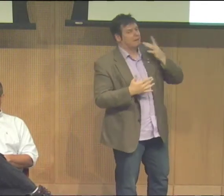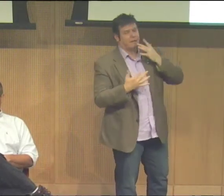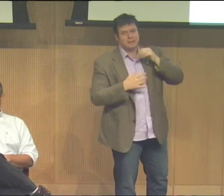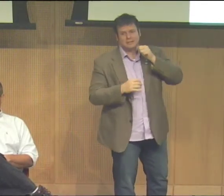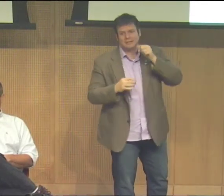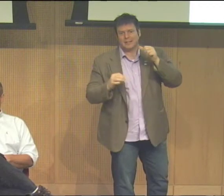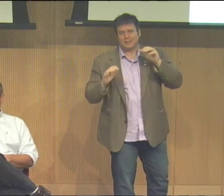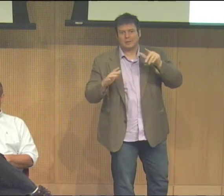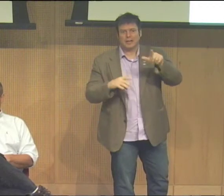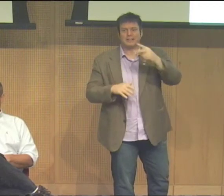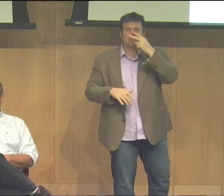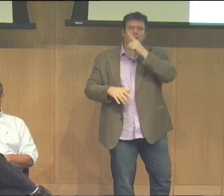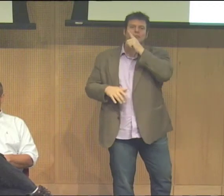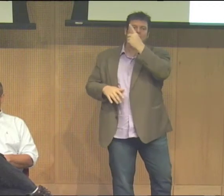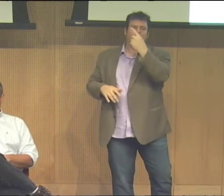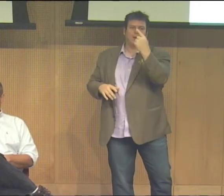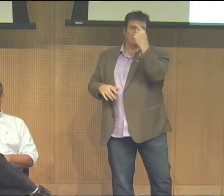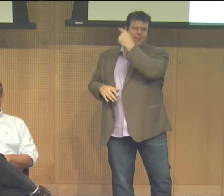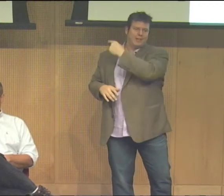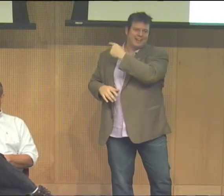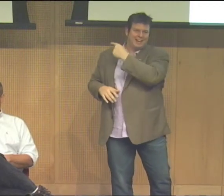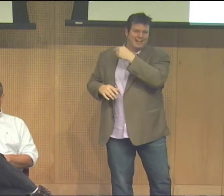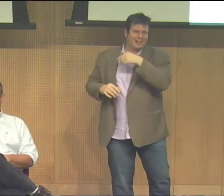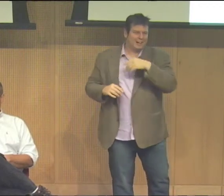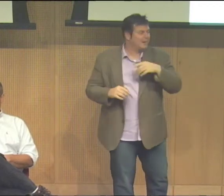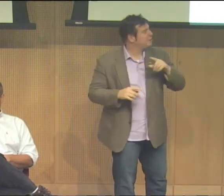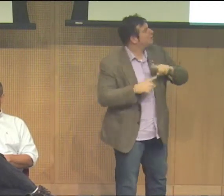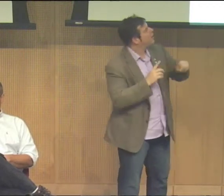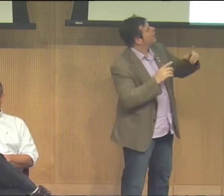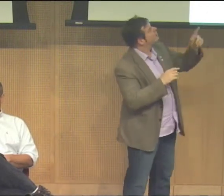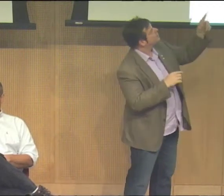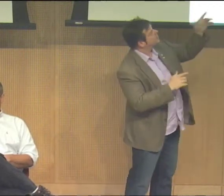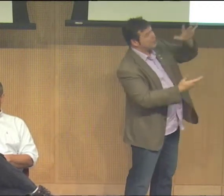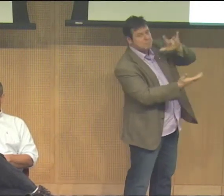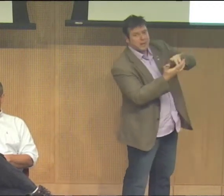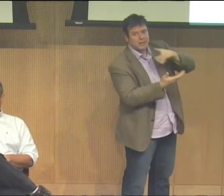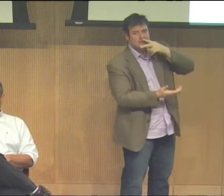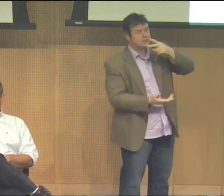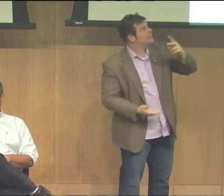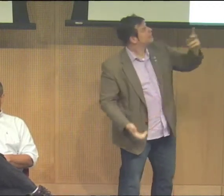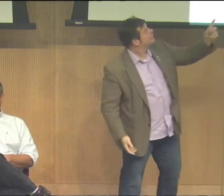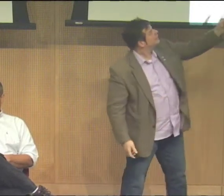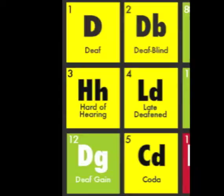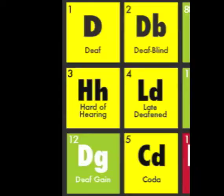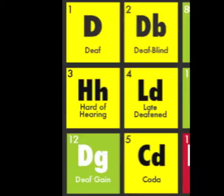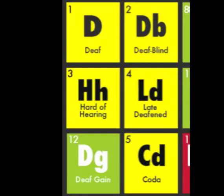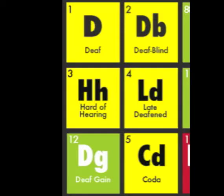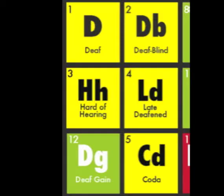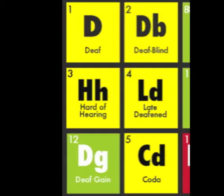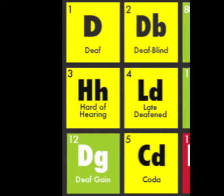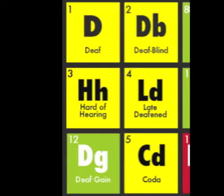well, you know, like you said, these colors aren't really as vibrant as they are when